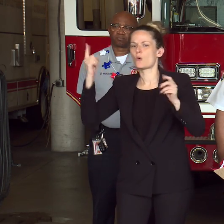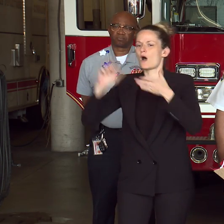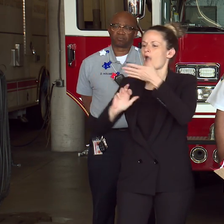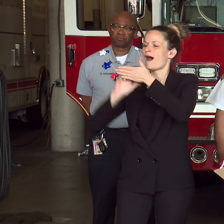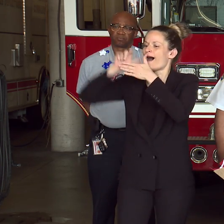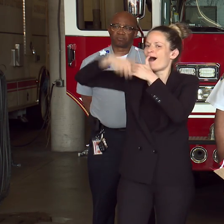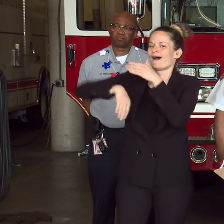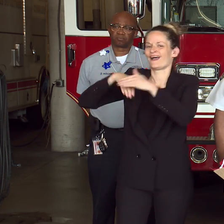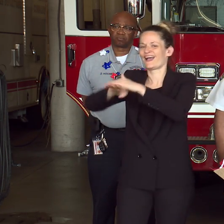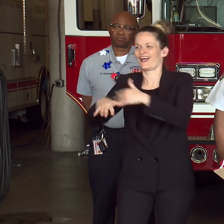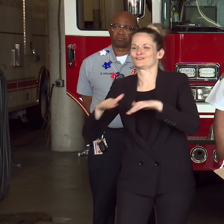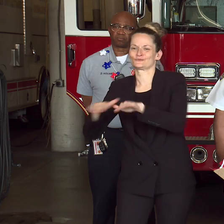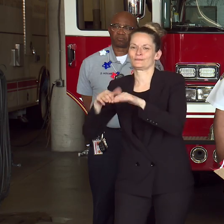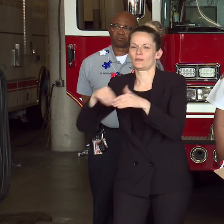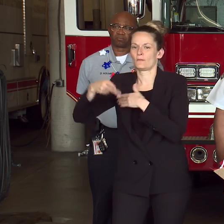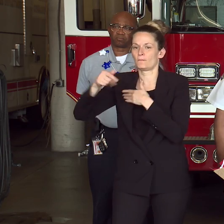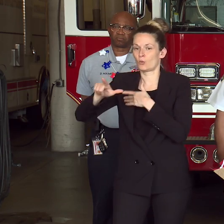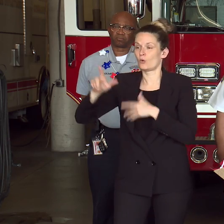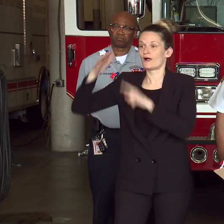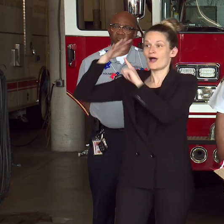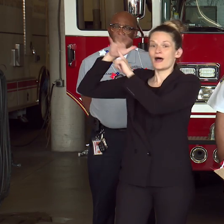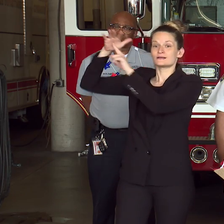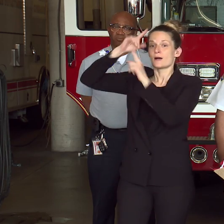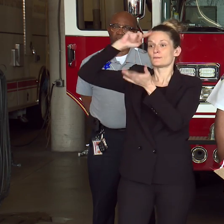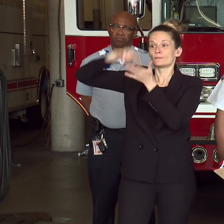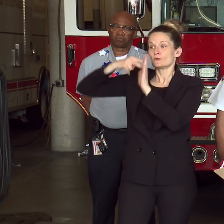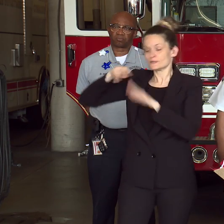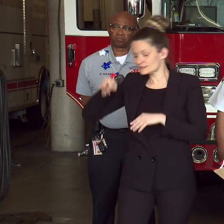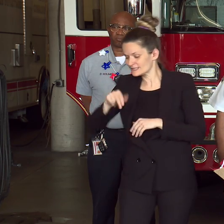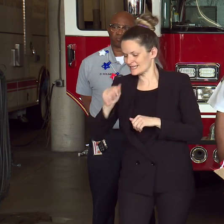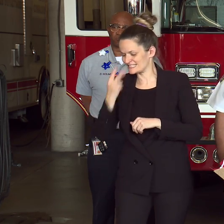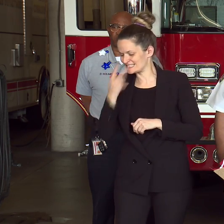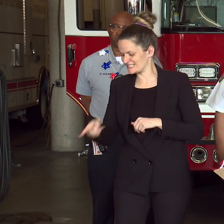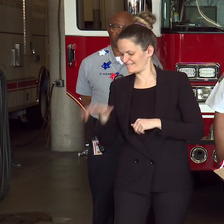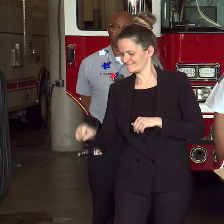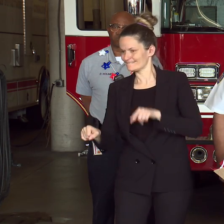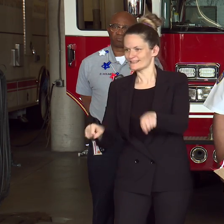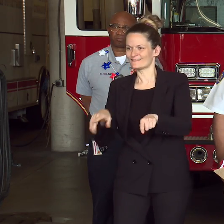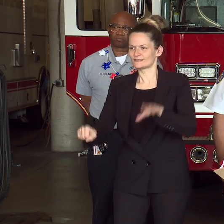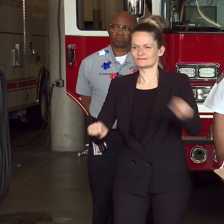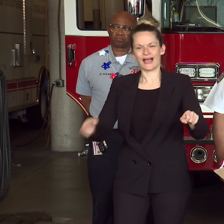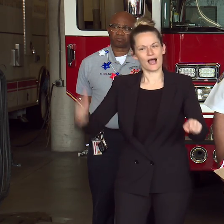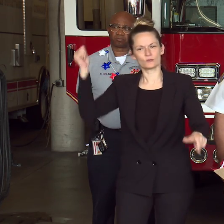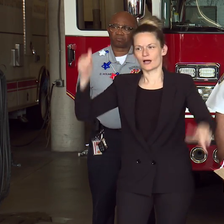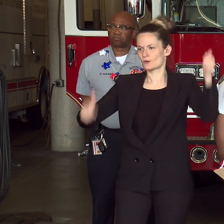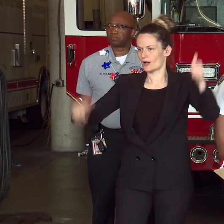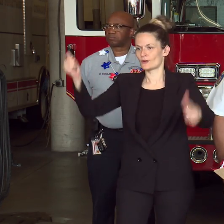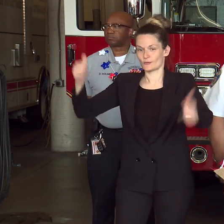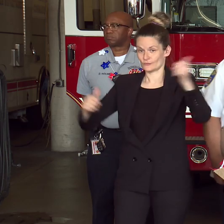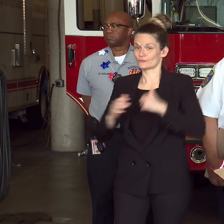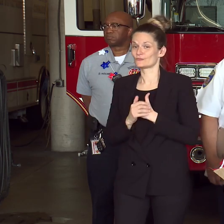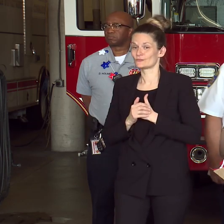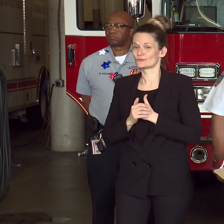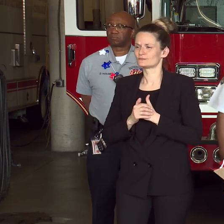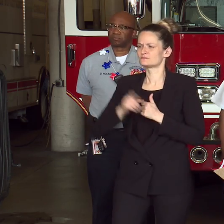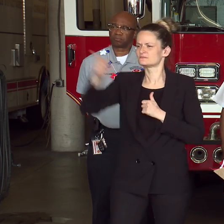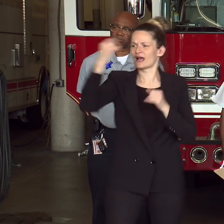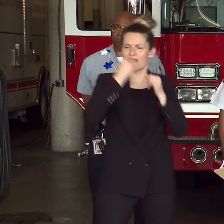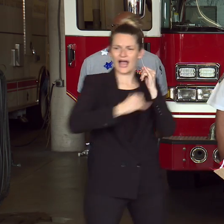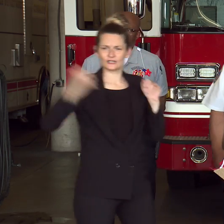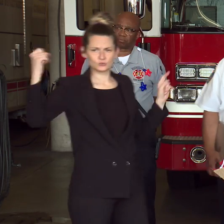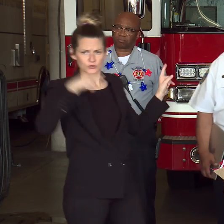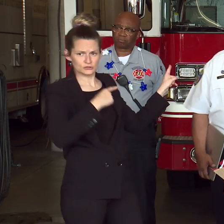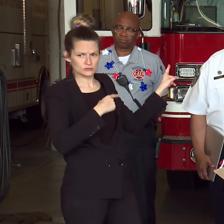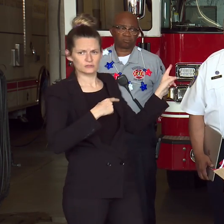were able to successfully remove all of the individuals from the pool and secure it again. Last question. And Barry, to that